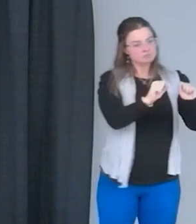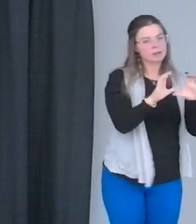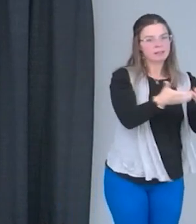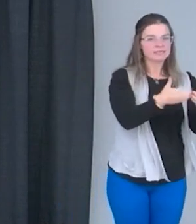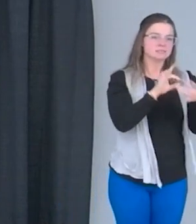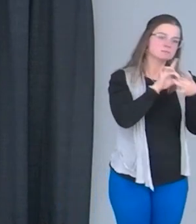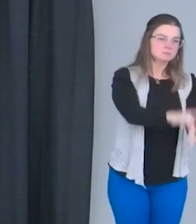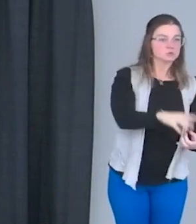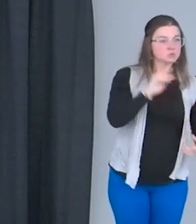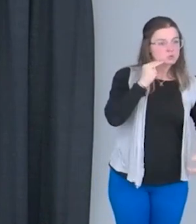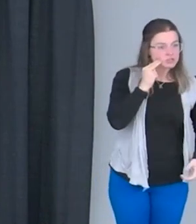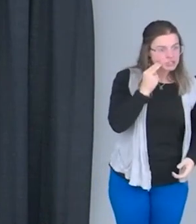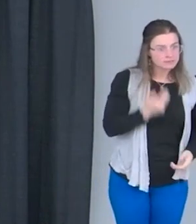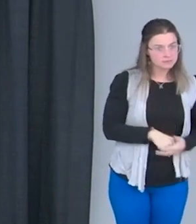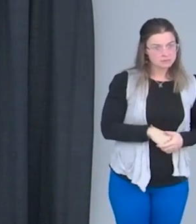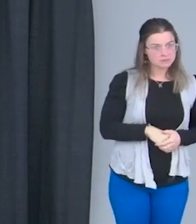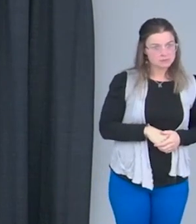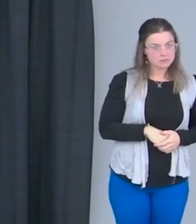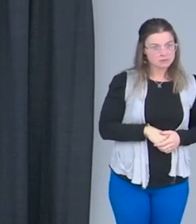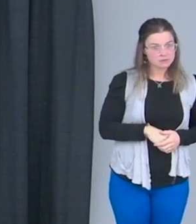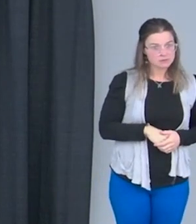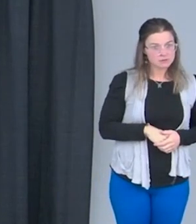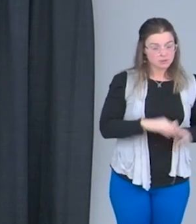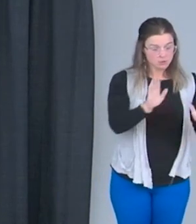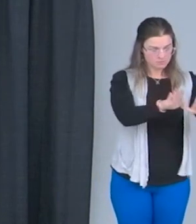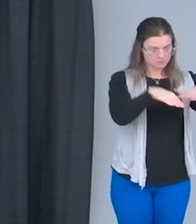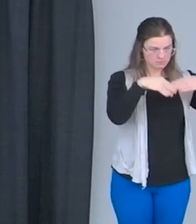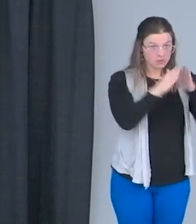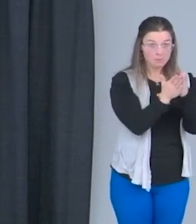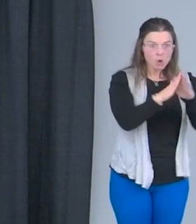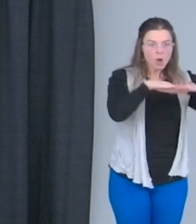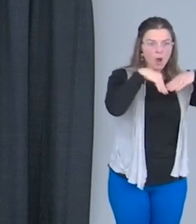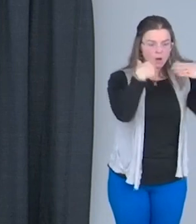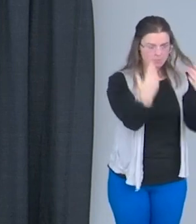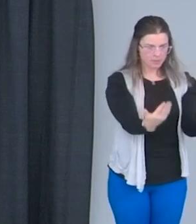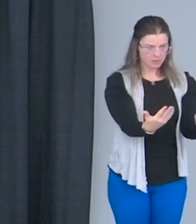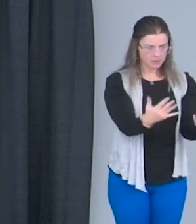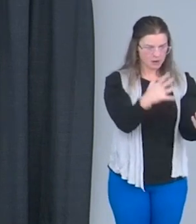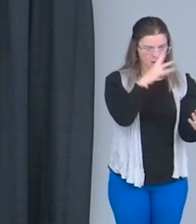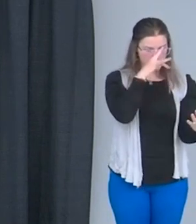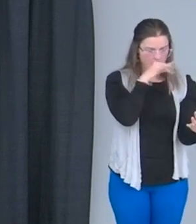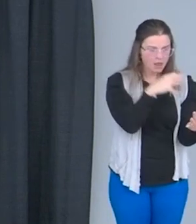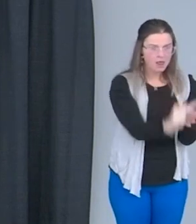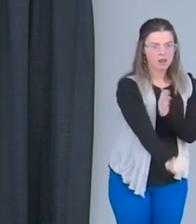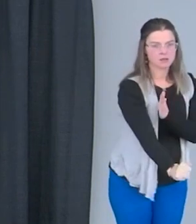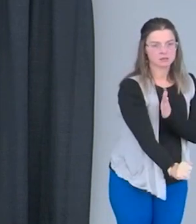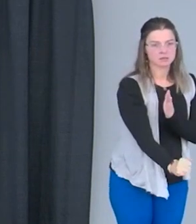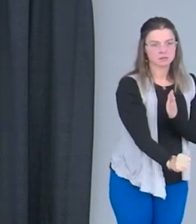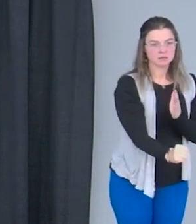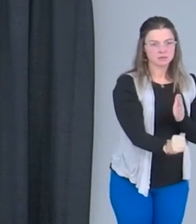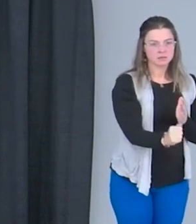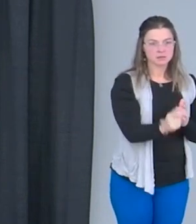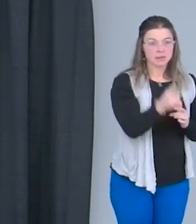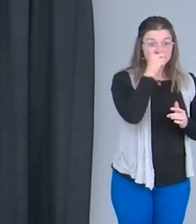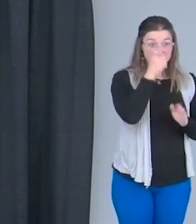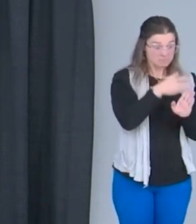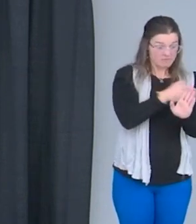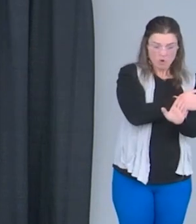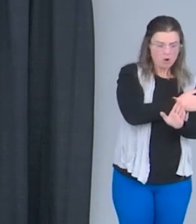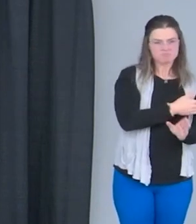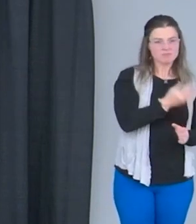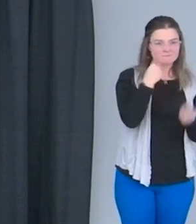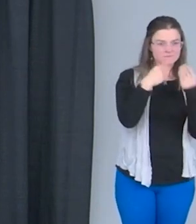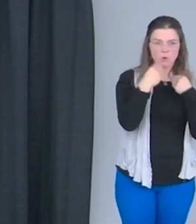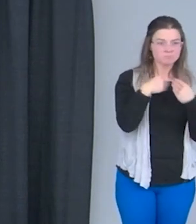happened was that once I opened that book on food, I fell in love with it because I had never understood food to that moment.